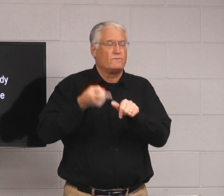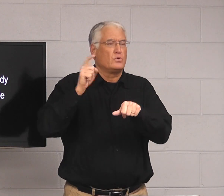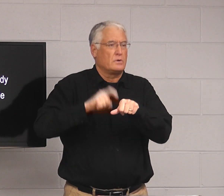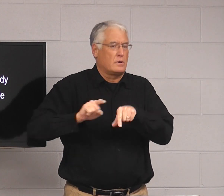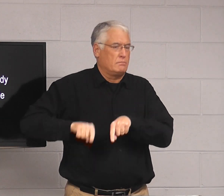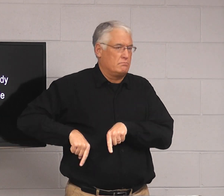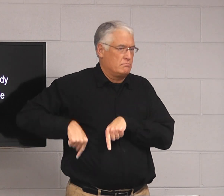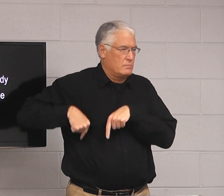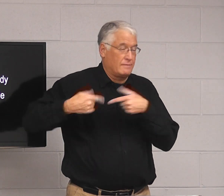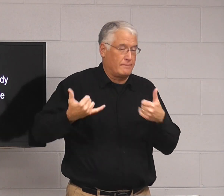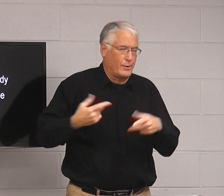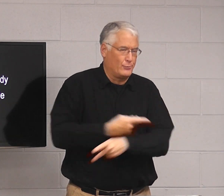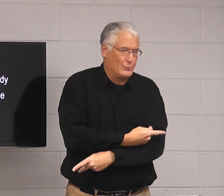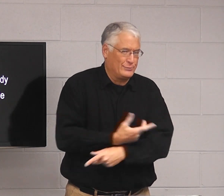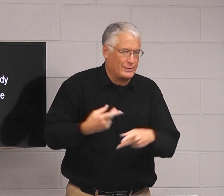It was really the first time.